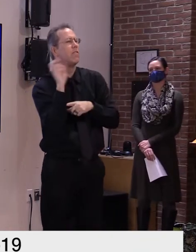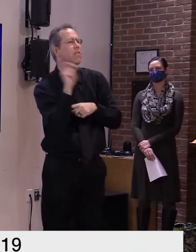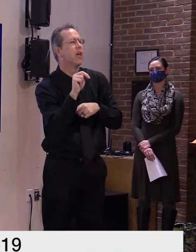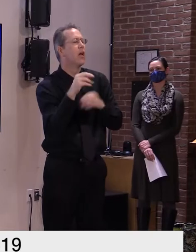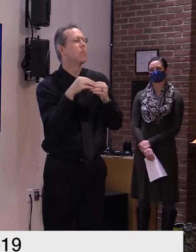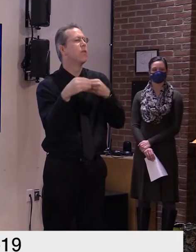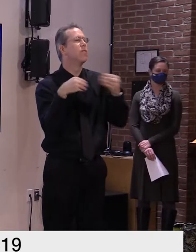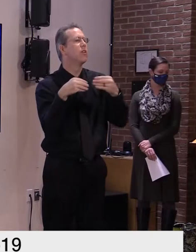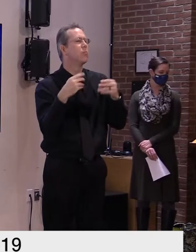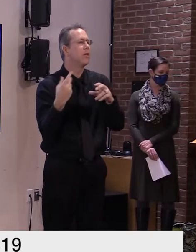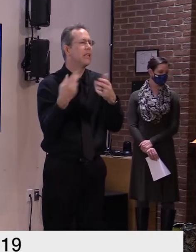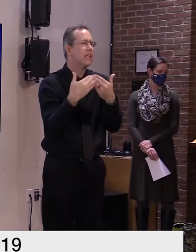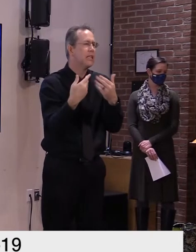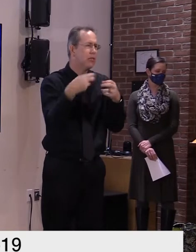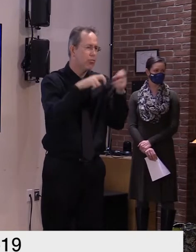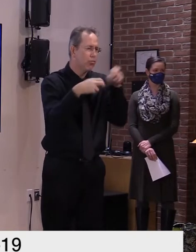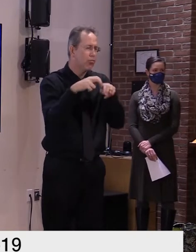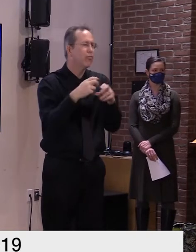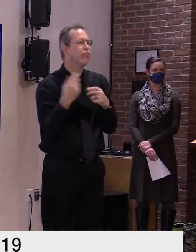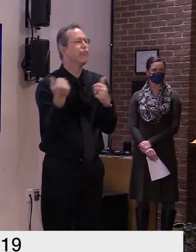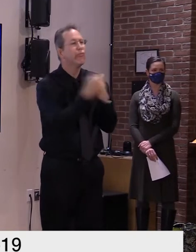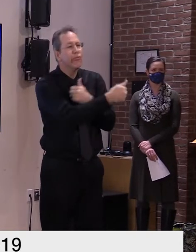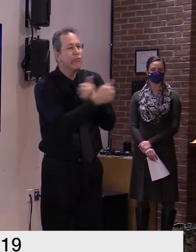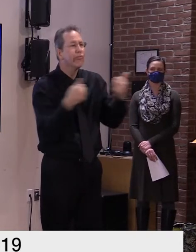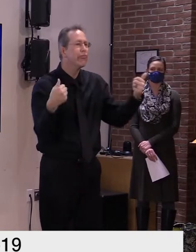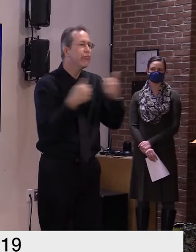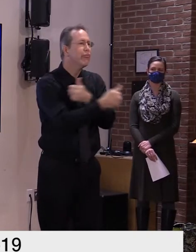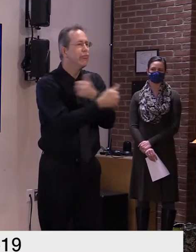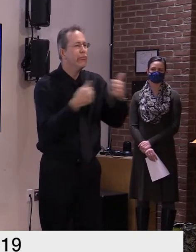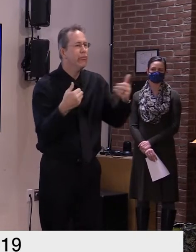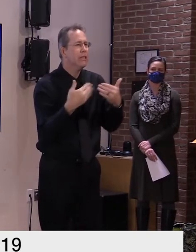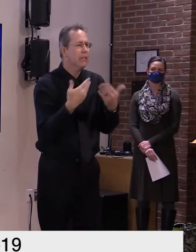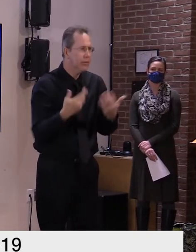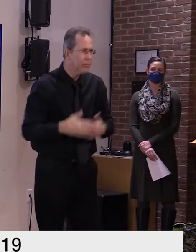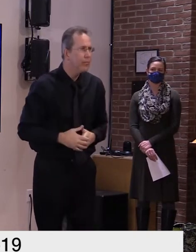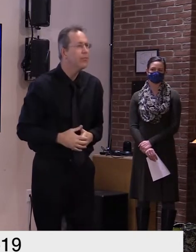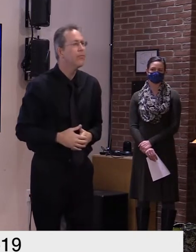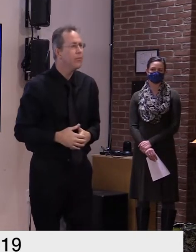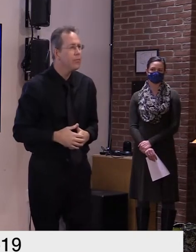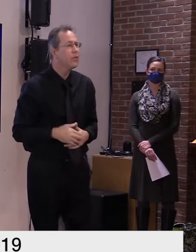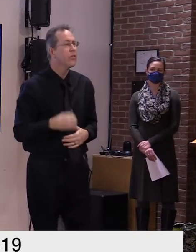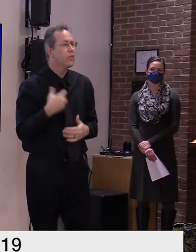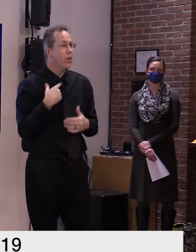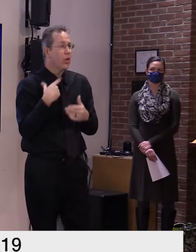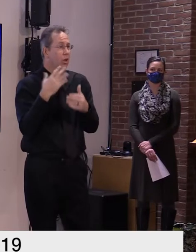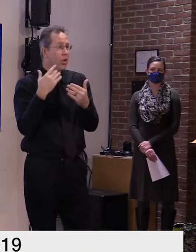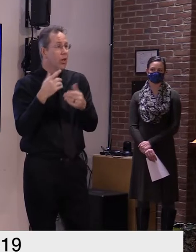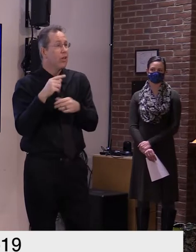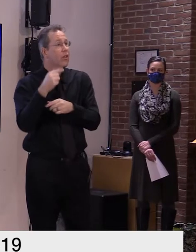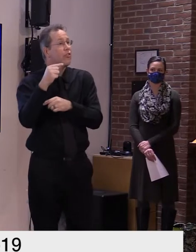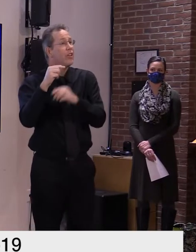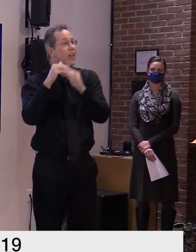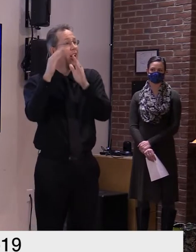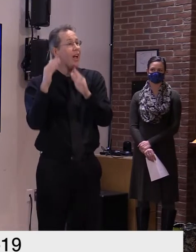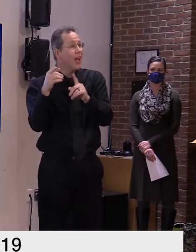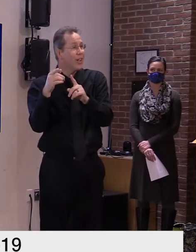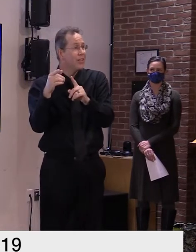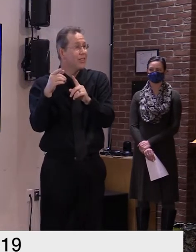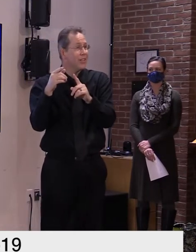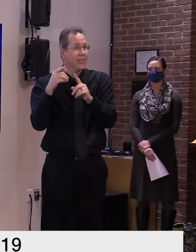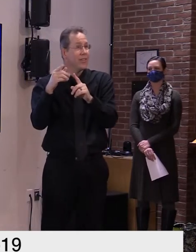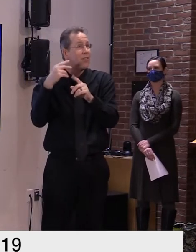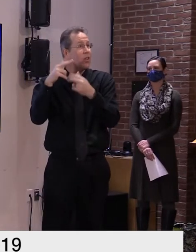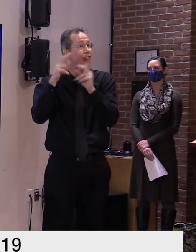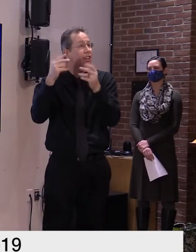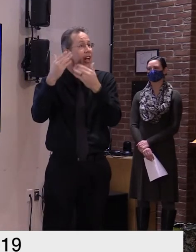actually another center will use funds to convert their greenhouse and their storage shed into new classroom spaces in order to meet